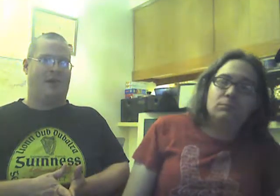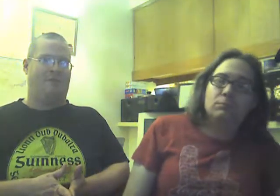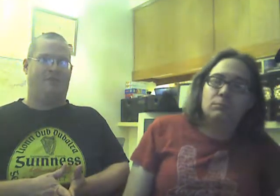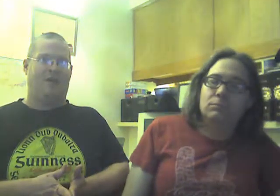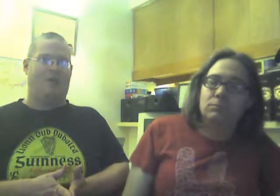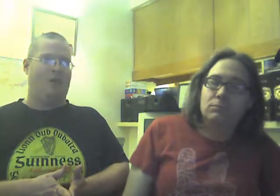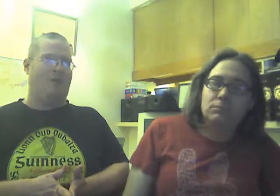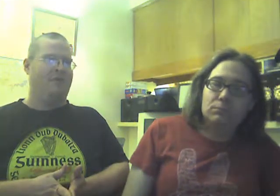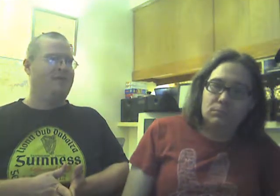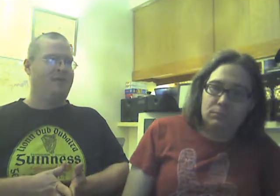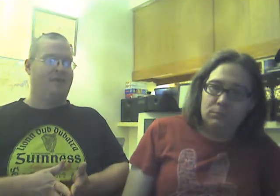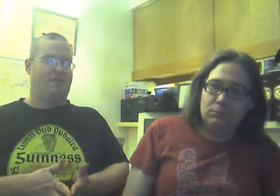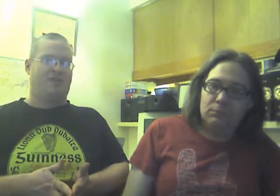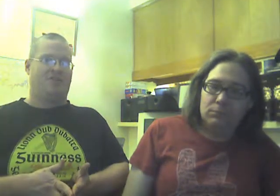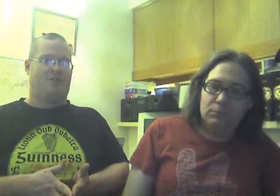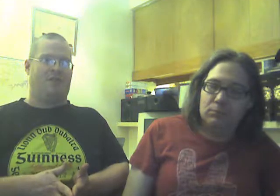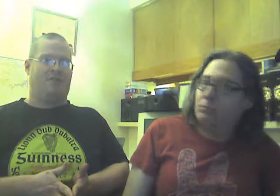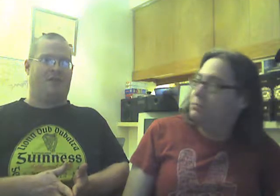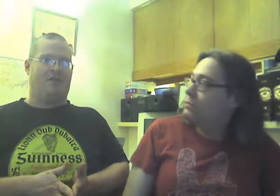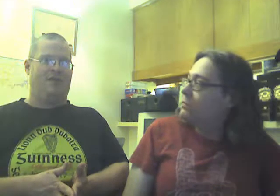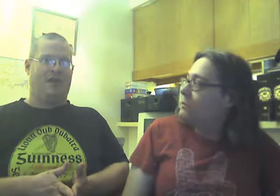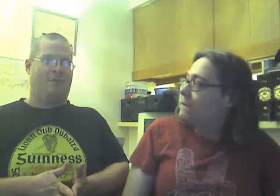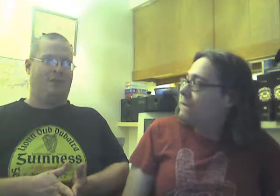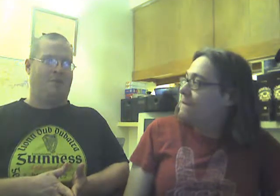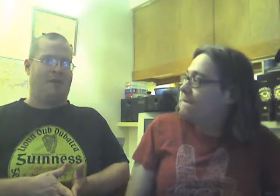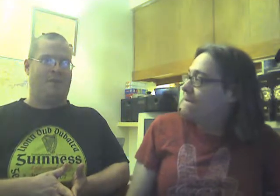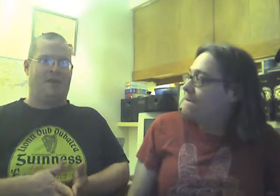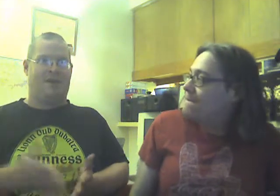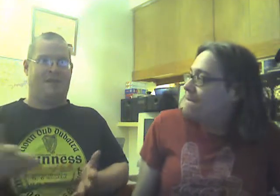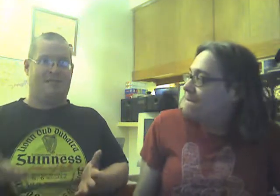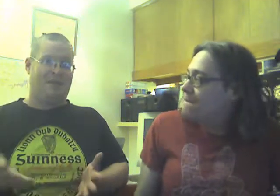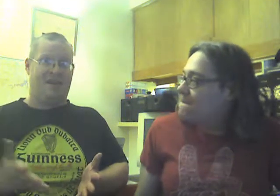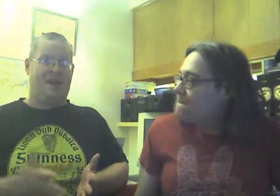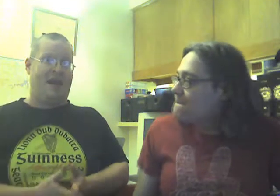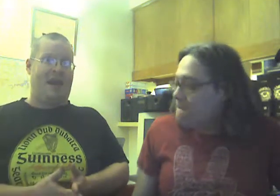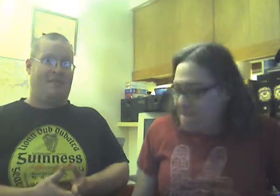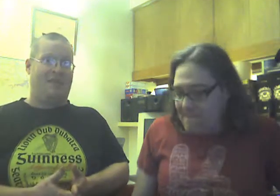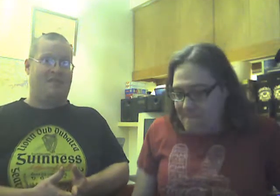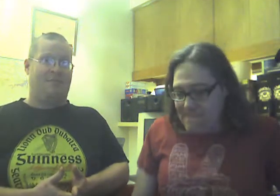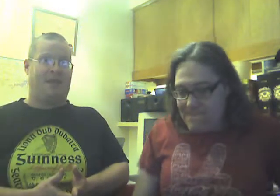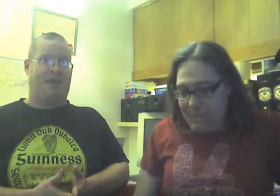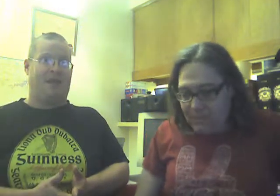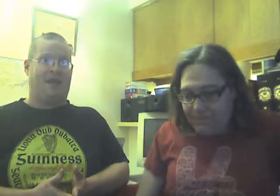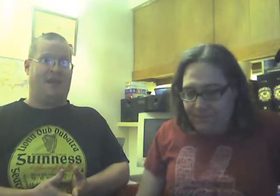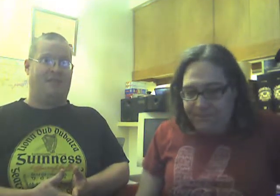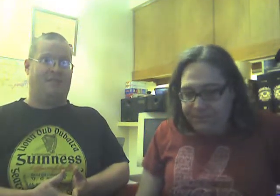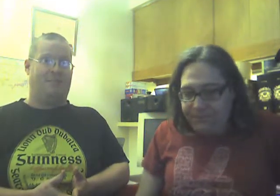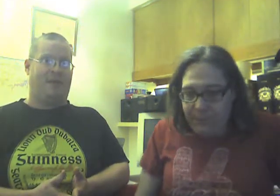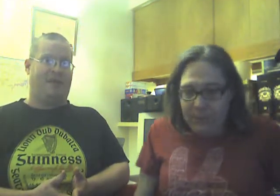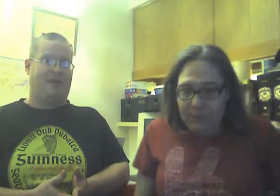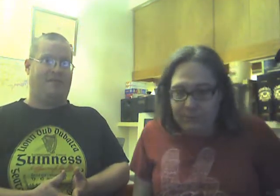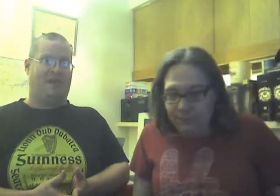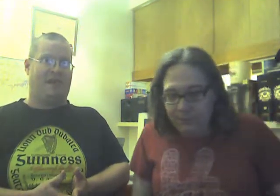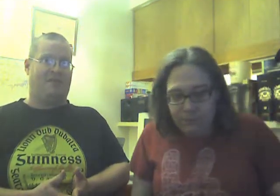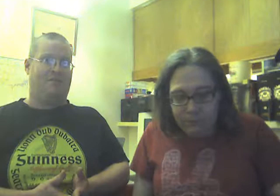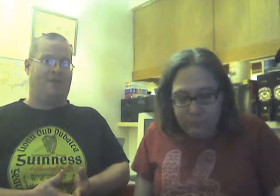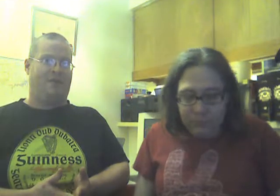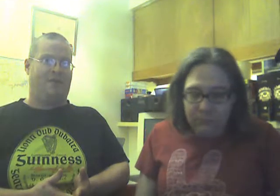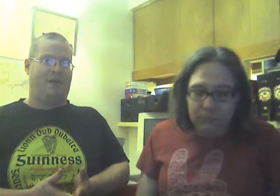make them feel horrible. Which, you did a very good job with me because I have a disability, and that disability is that I don't take very